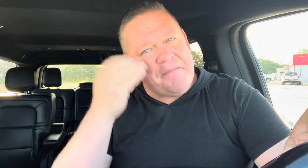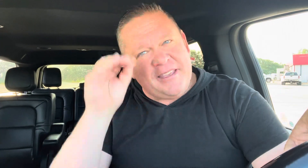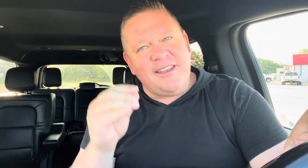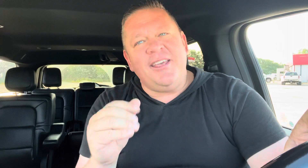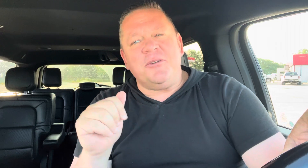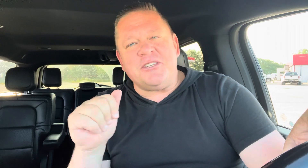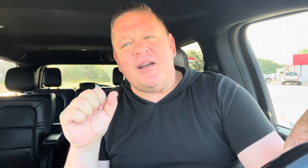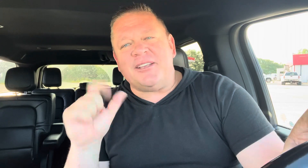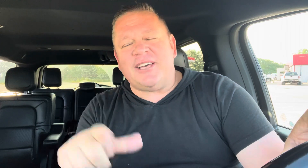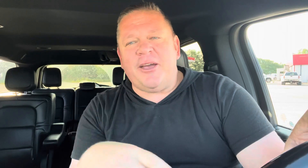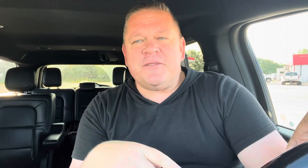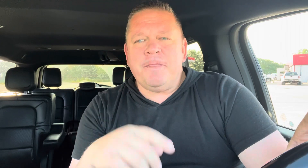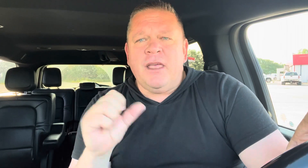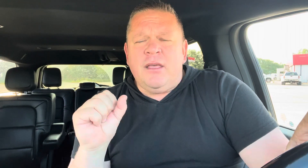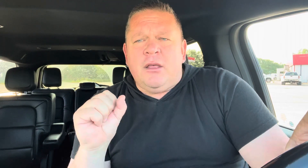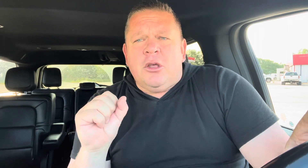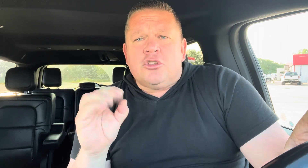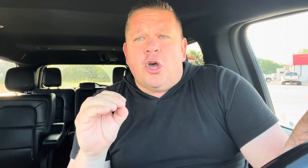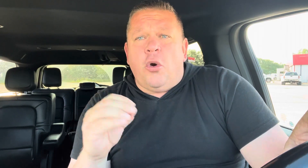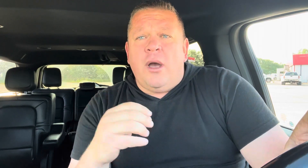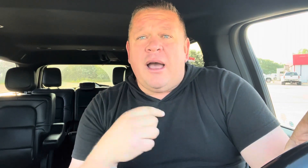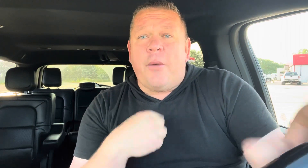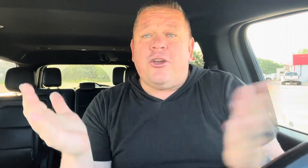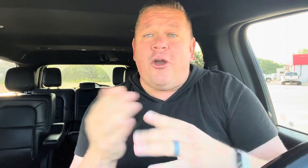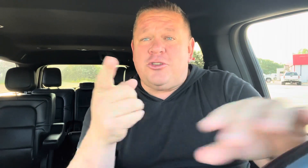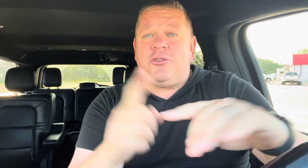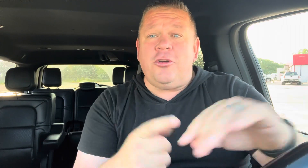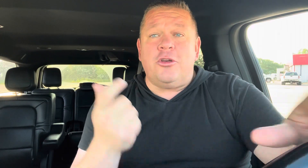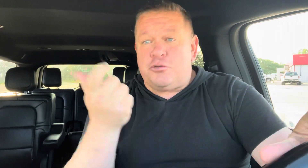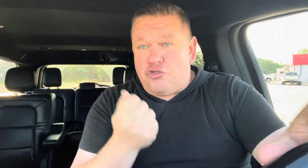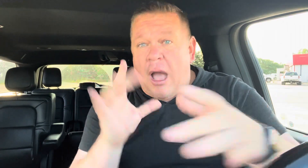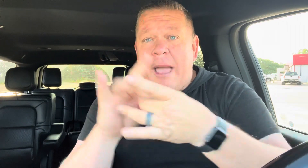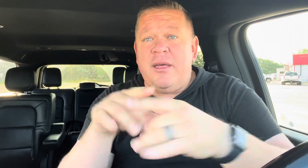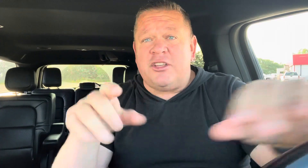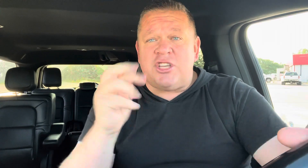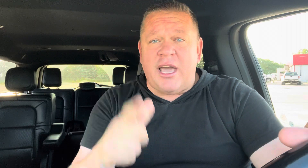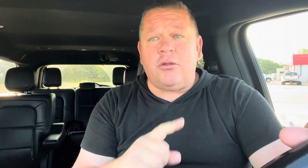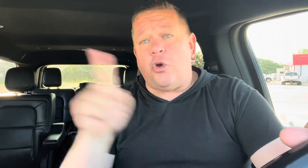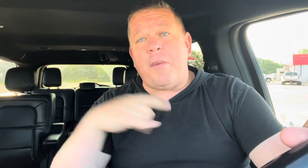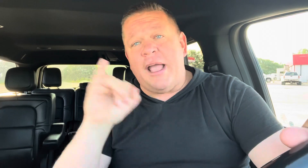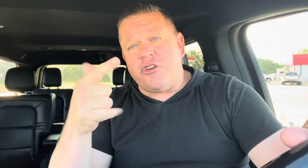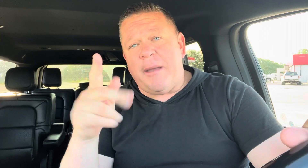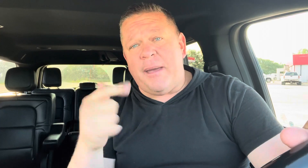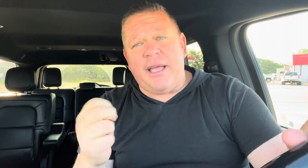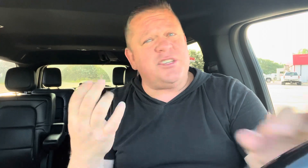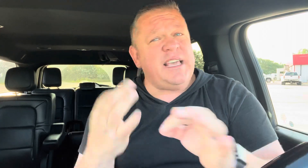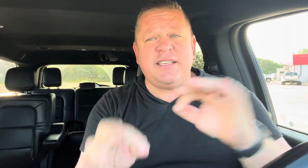opinion, which is American sign language. So I would encourage you to subscribe to this channel. Go to my Instagram page. It's easy.